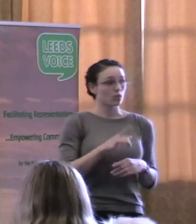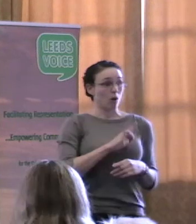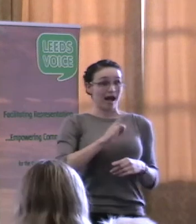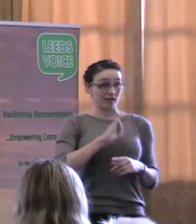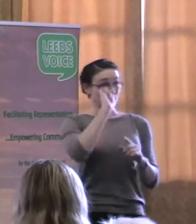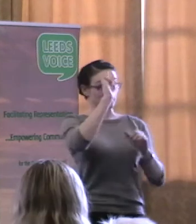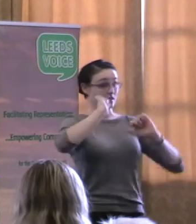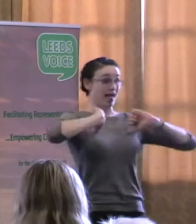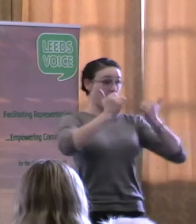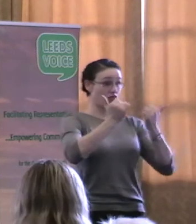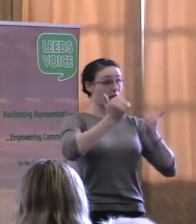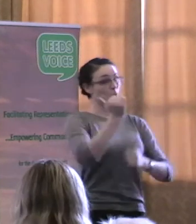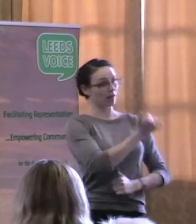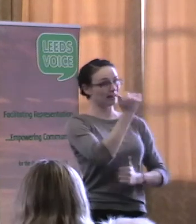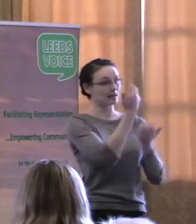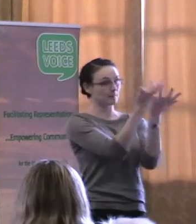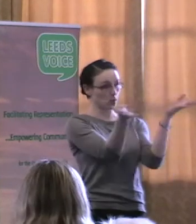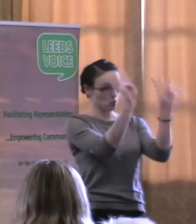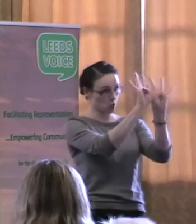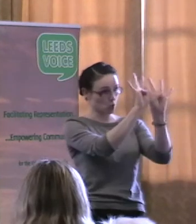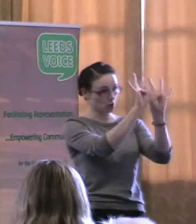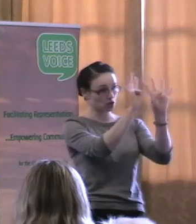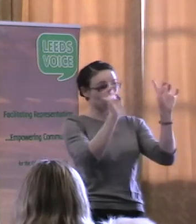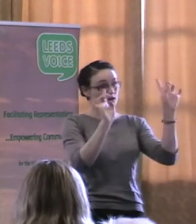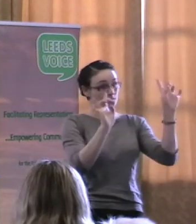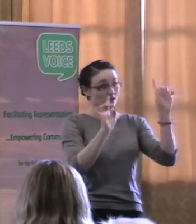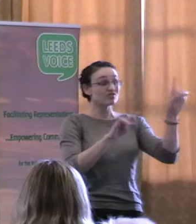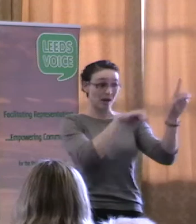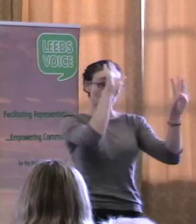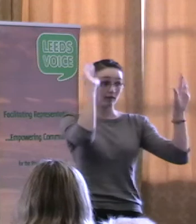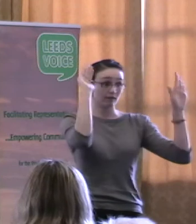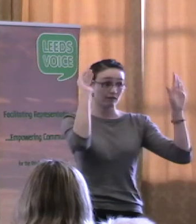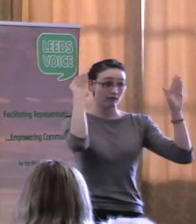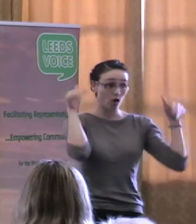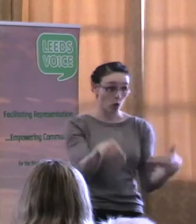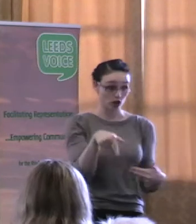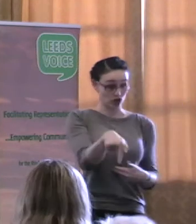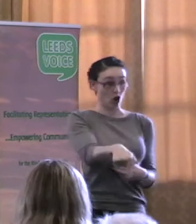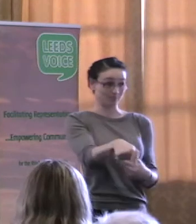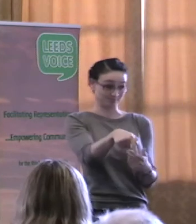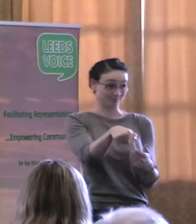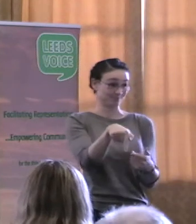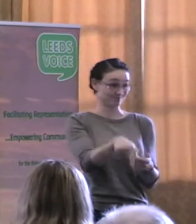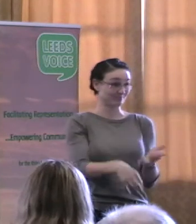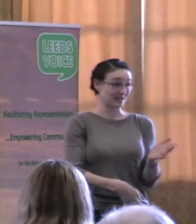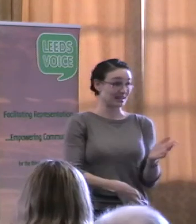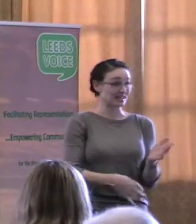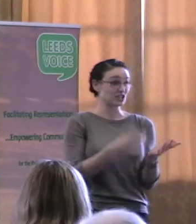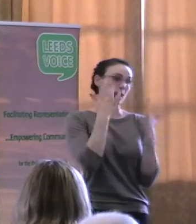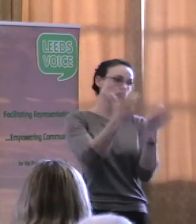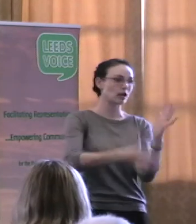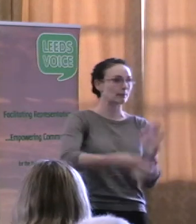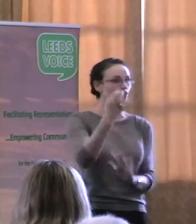forward, there will be a significant focus for demonstrating improvement. So,